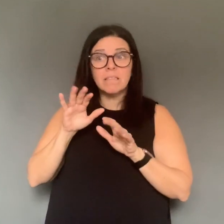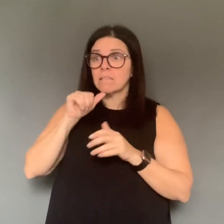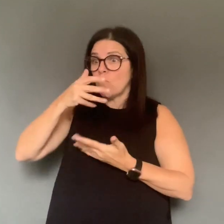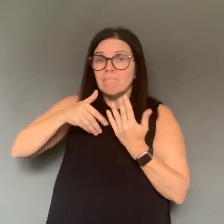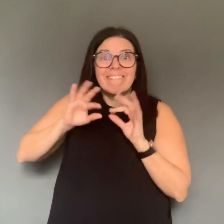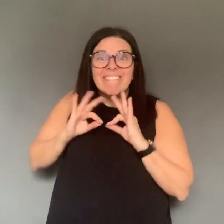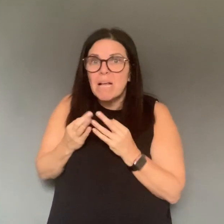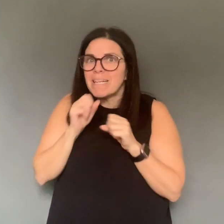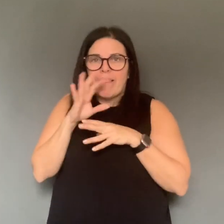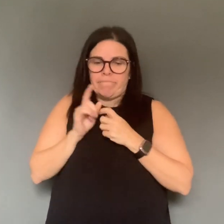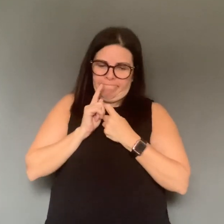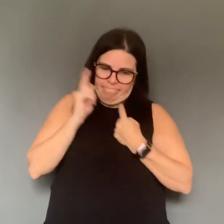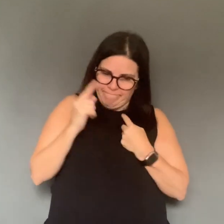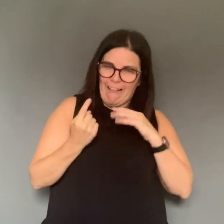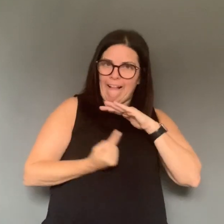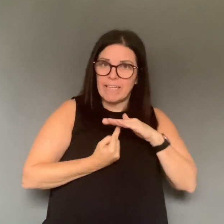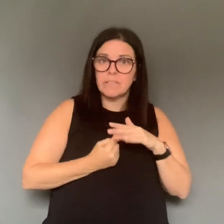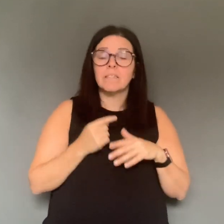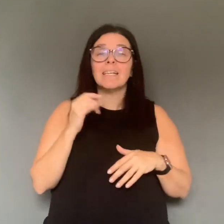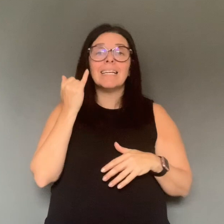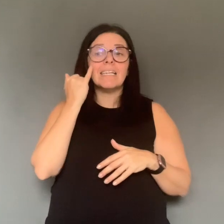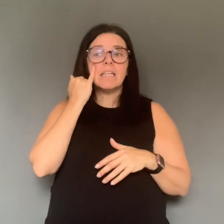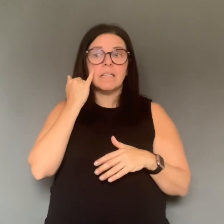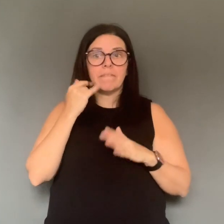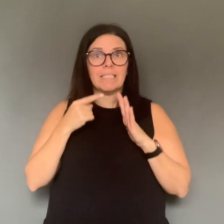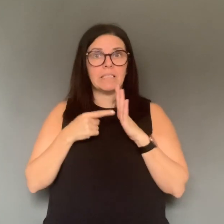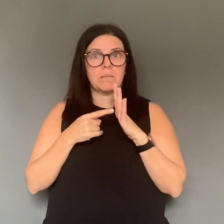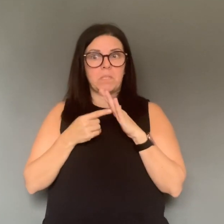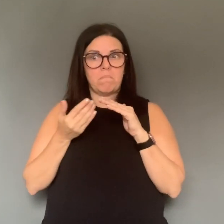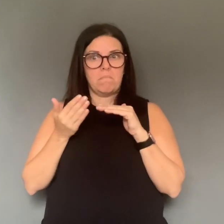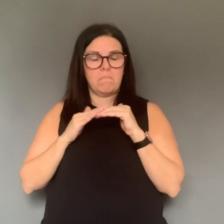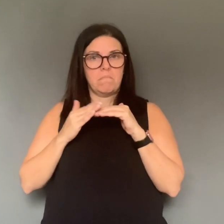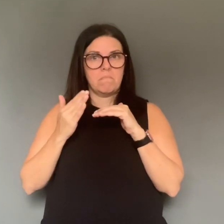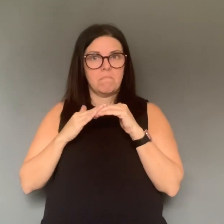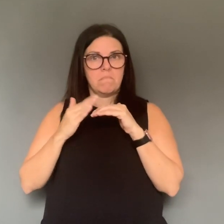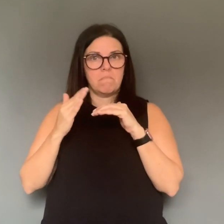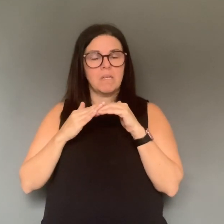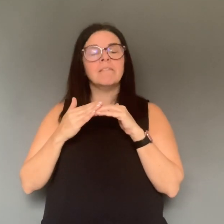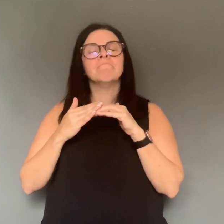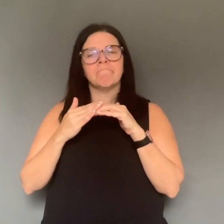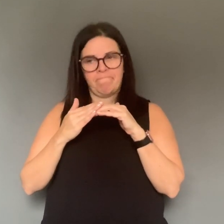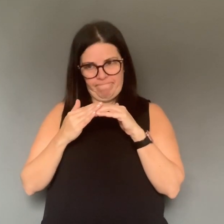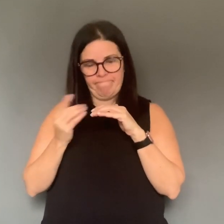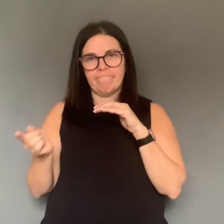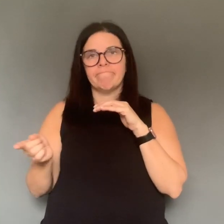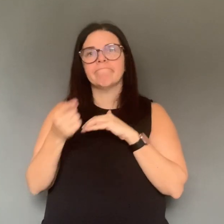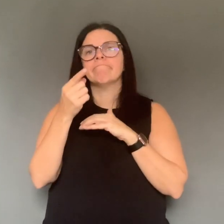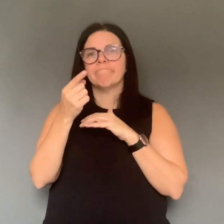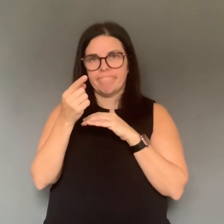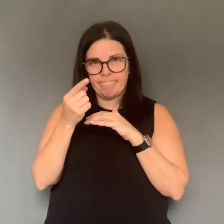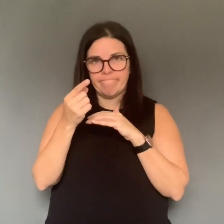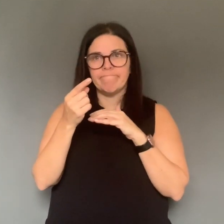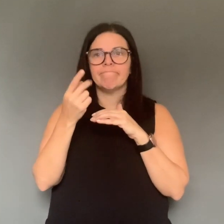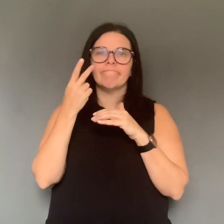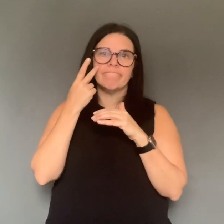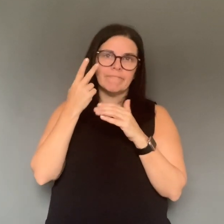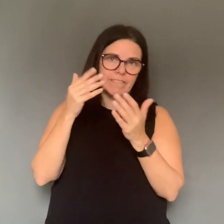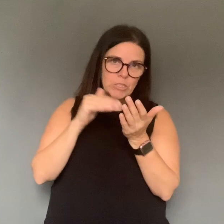-isolate yourself from your own family member and also from the rest of the community. If your symptoms get severe,